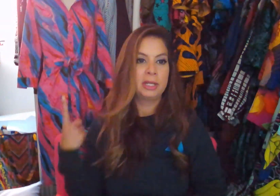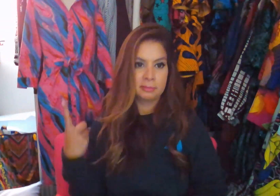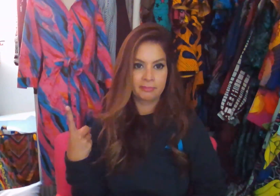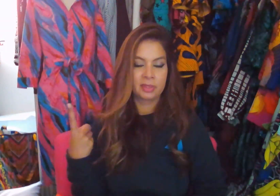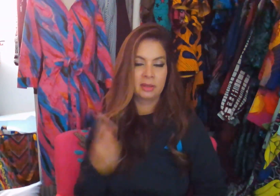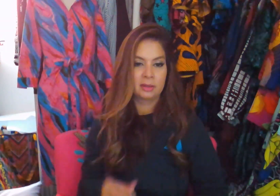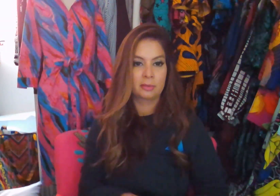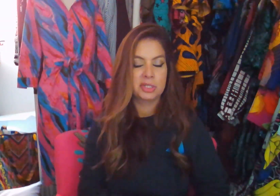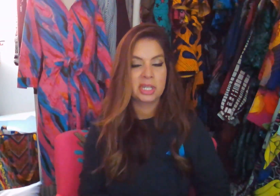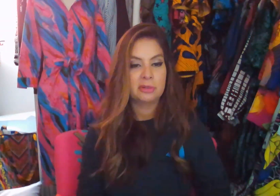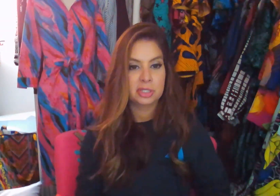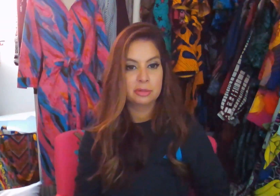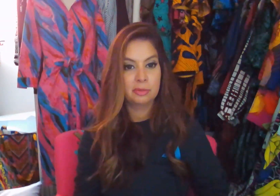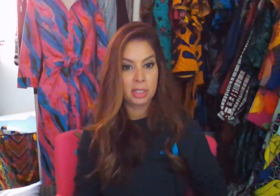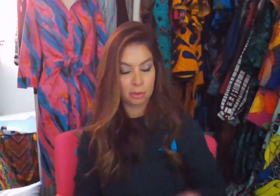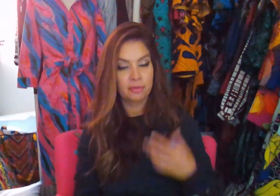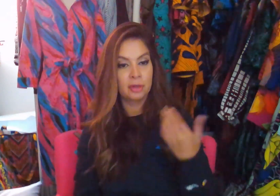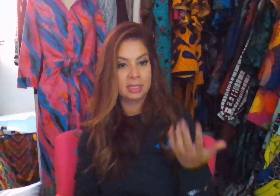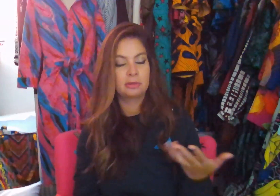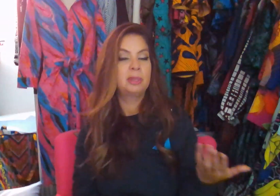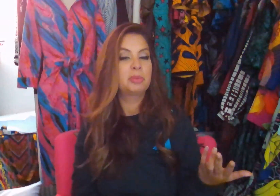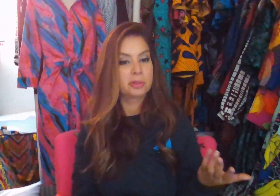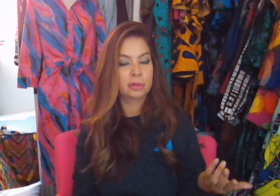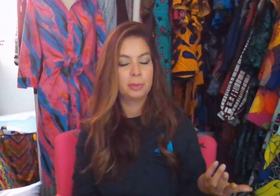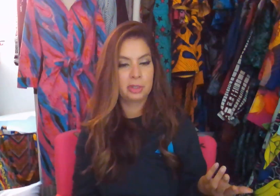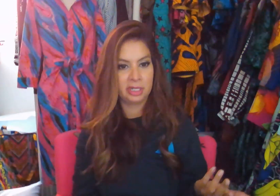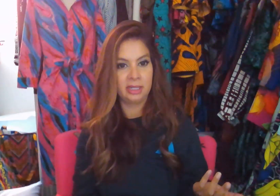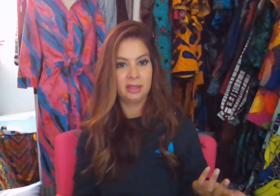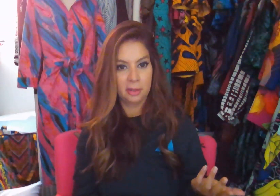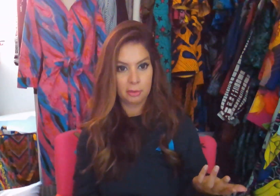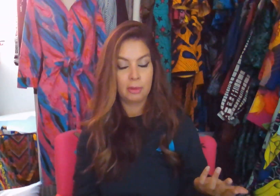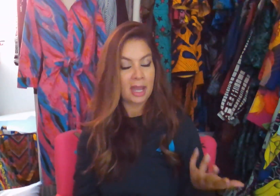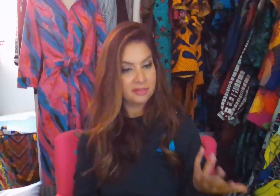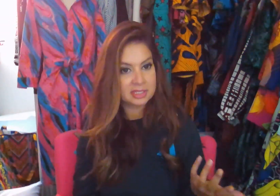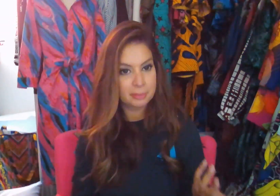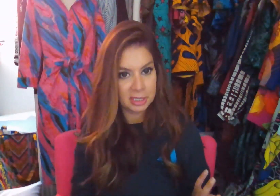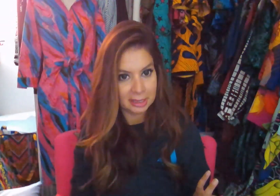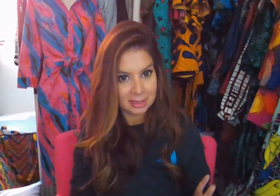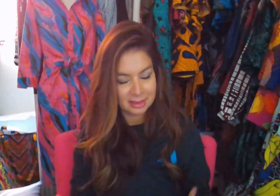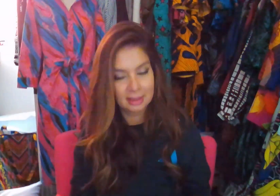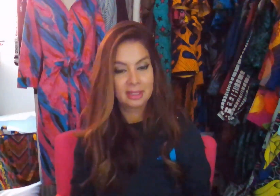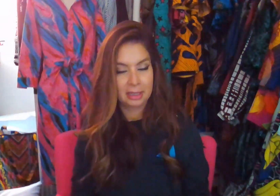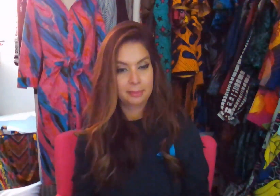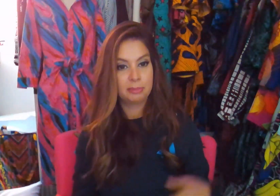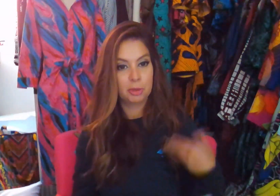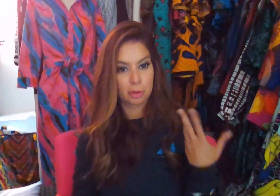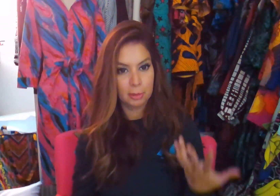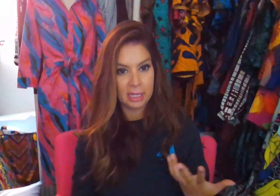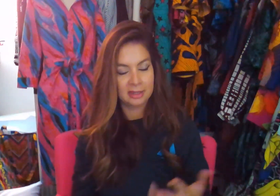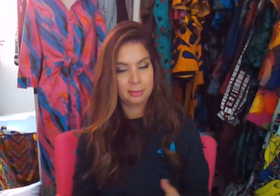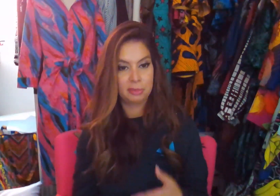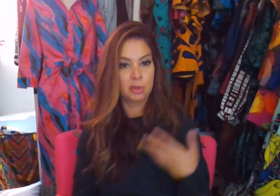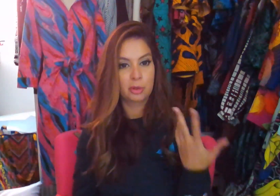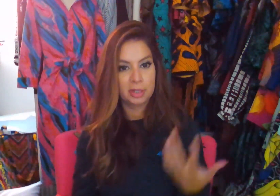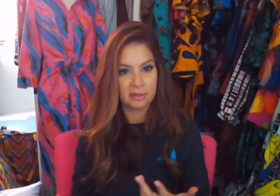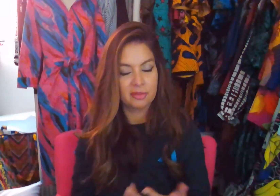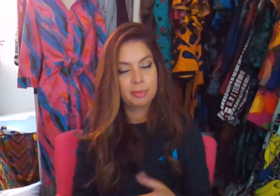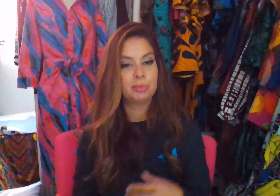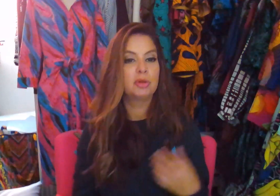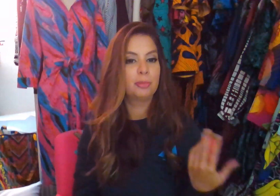One, reach out to your friends or people in your community who have disabilities, people who are blind, people who are deaf, people